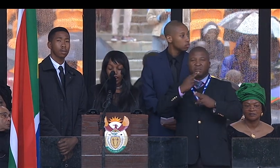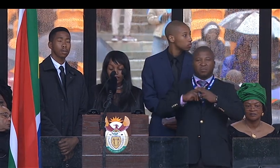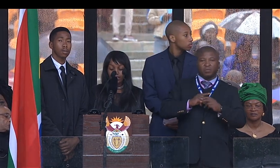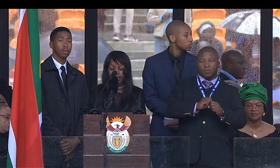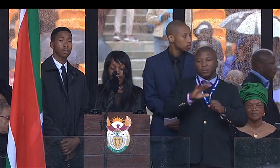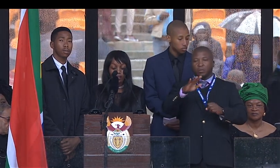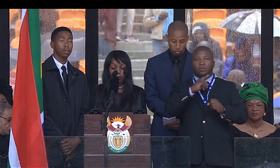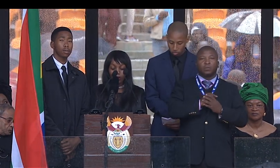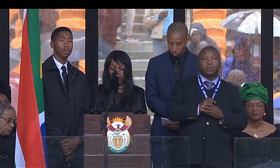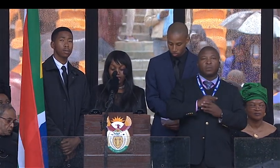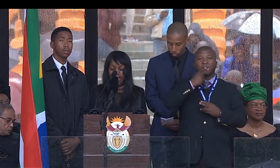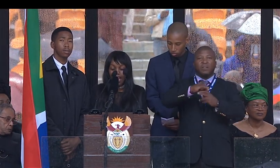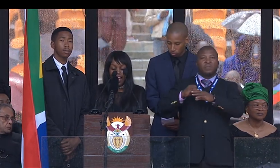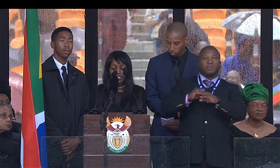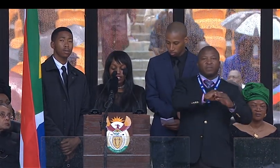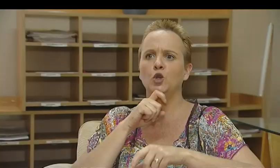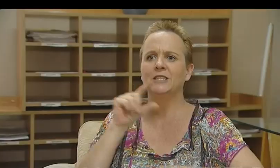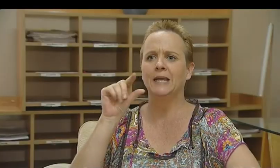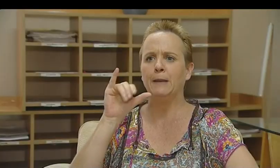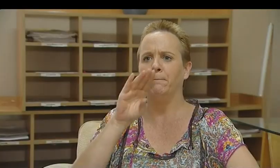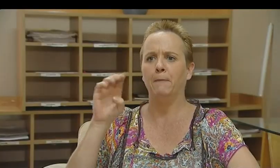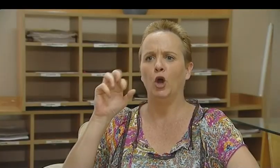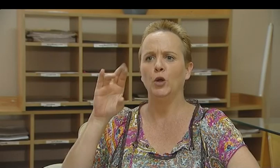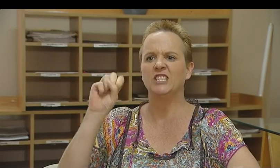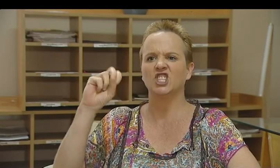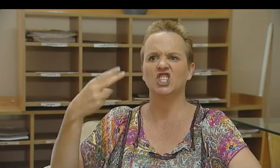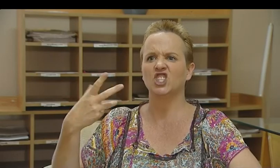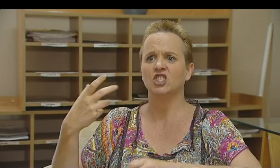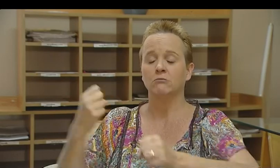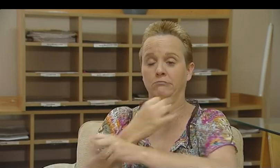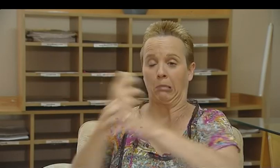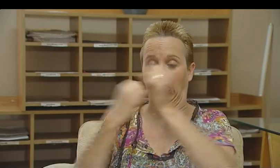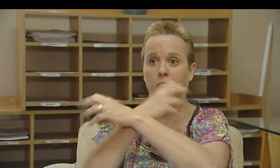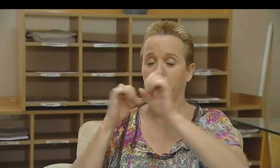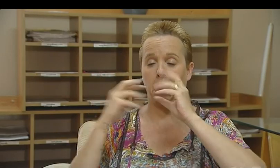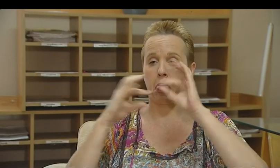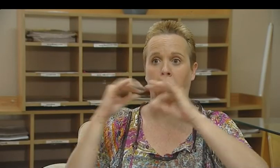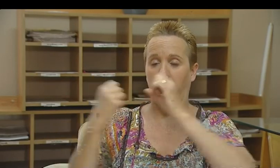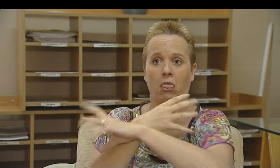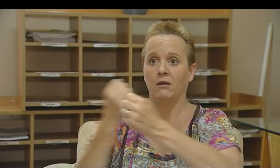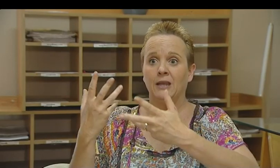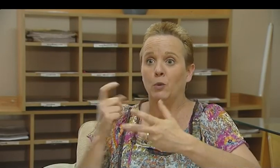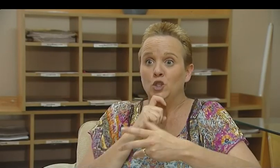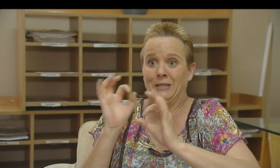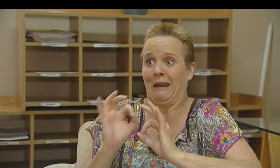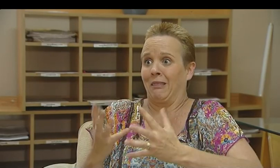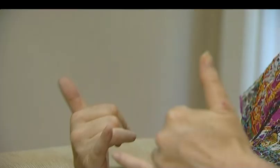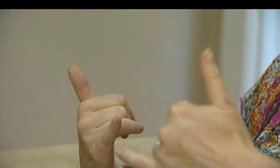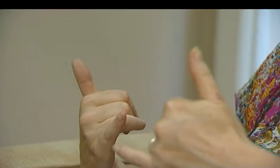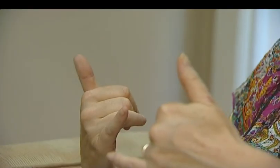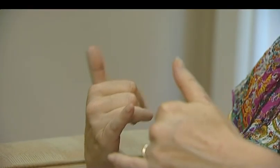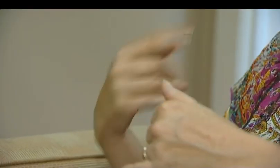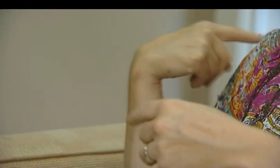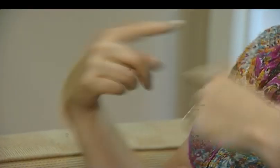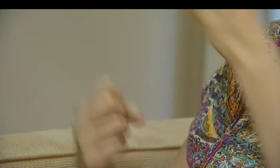world absolutely nothing. He was talking gibberish, that's exactly what he was doing with his hands. Ingrid Parkin